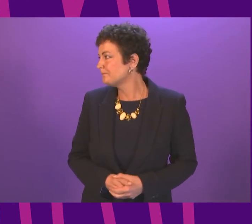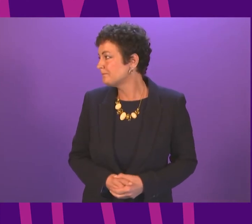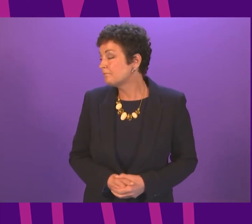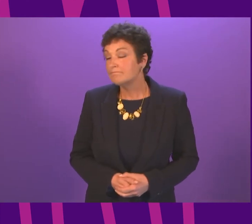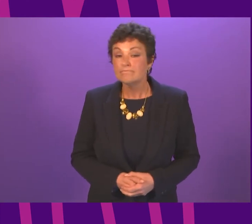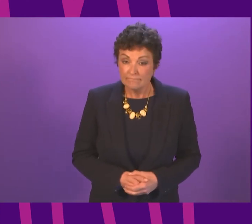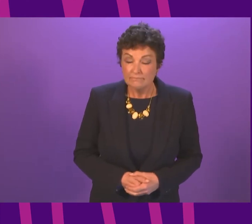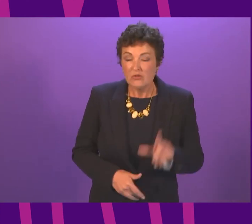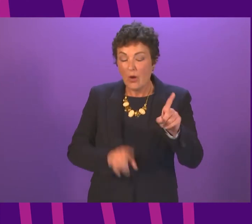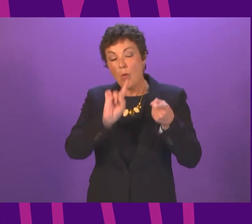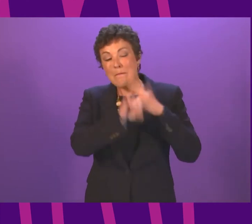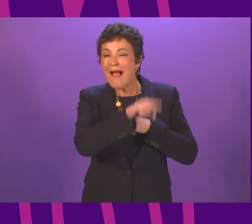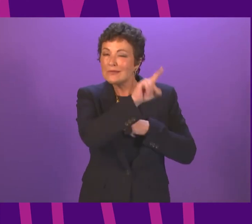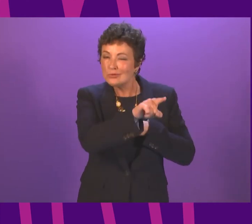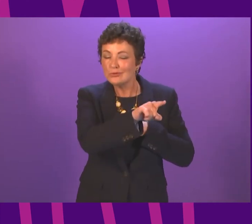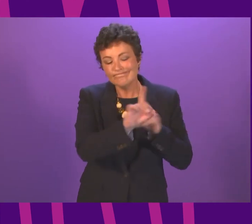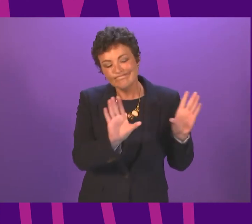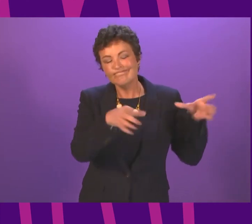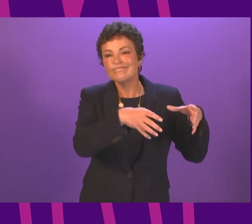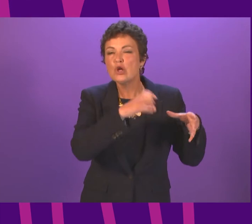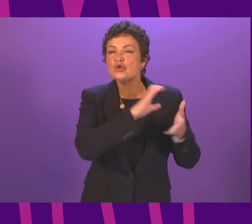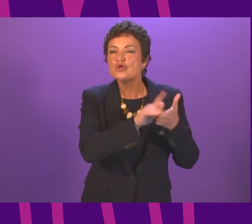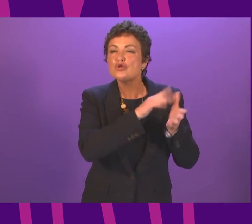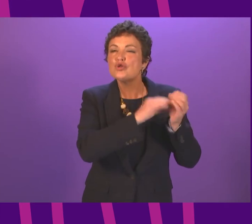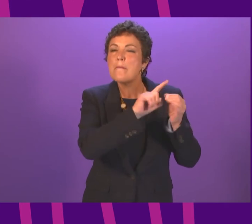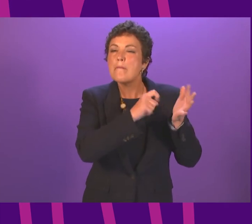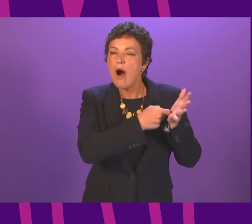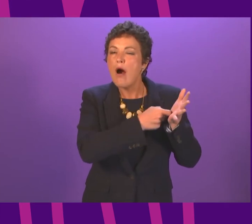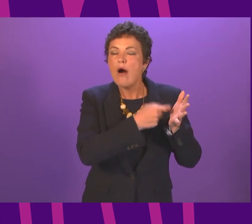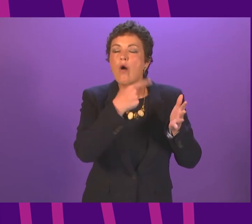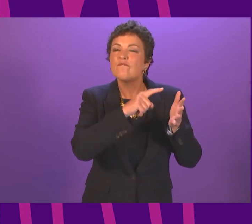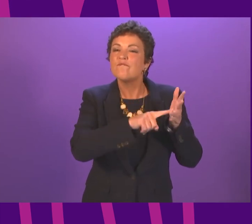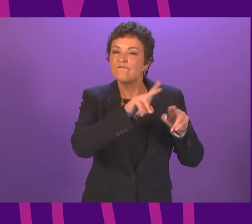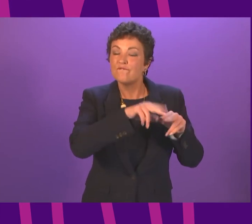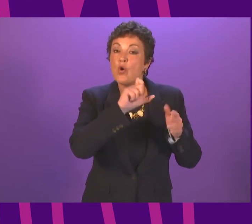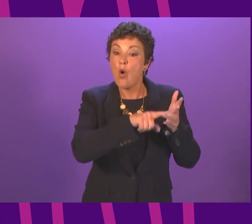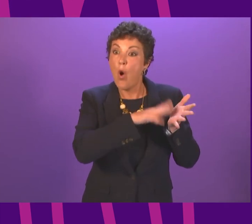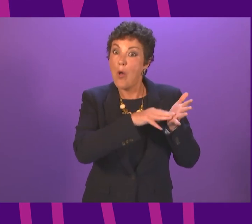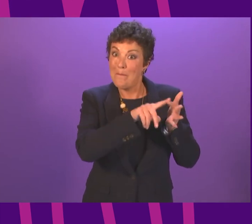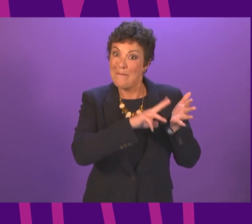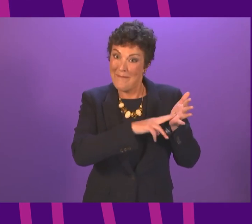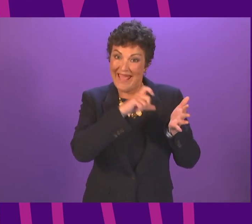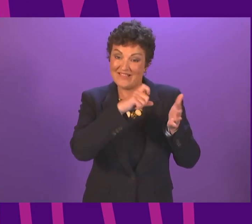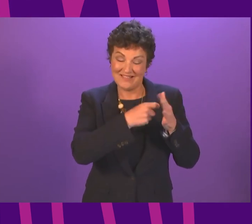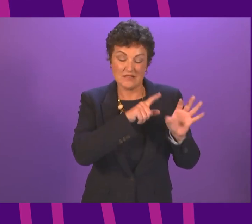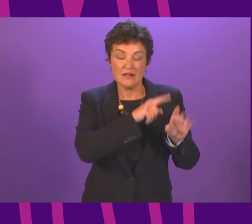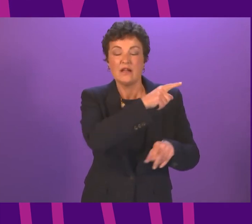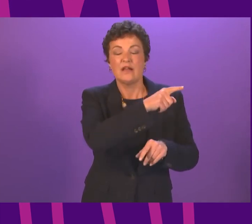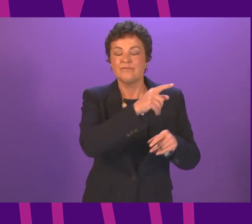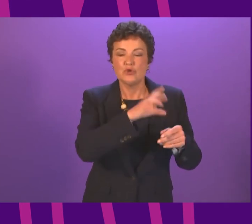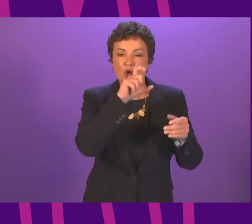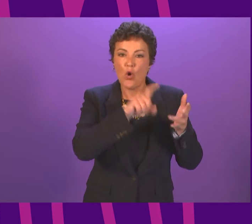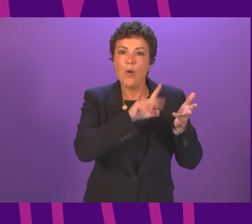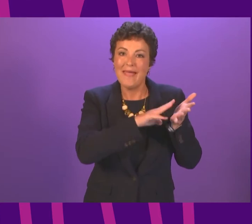Chambers of Commerce, they, as I understand it, were engaged in a call with the Deputy First Minister in his new capacity as